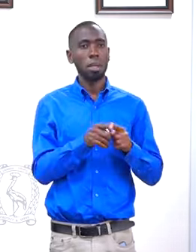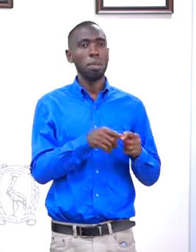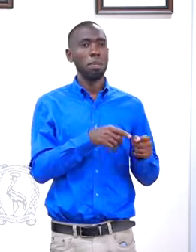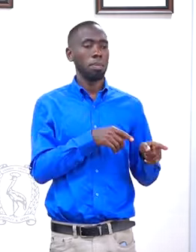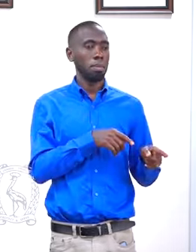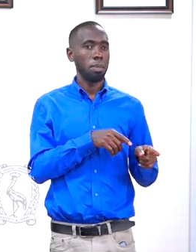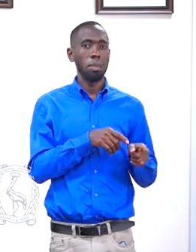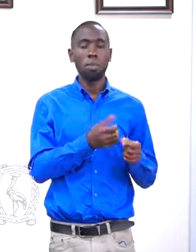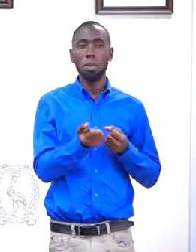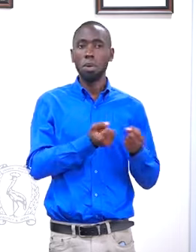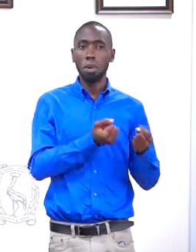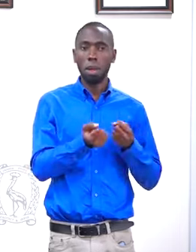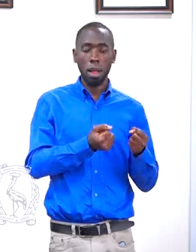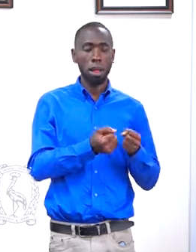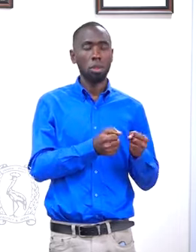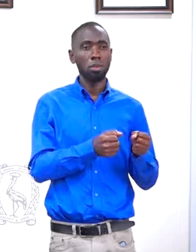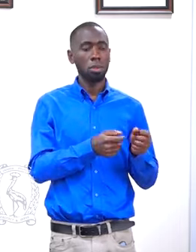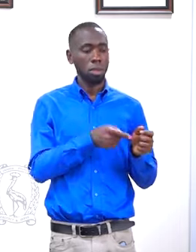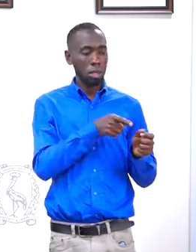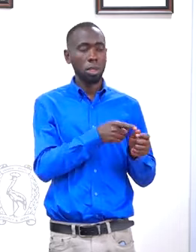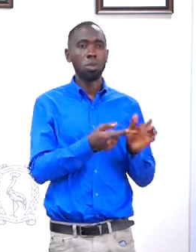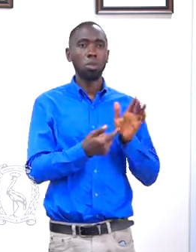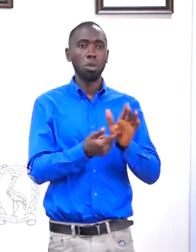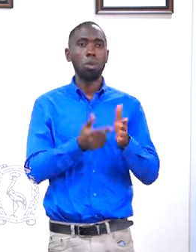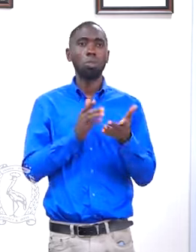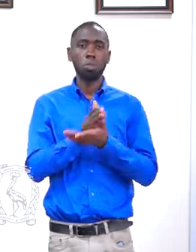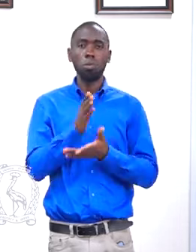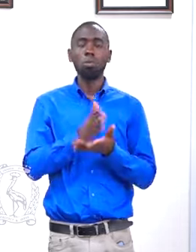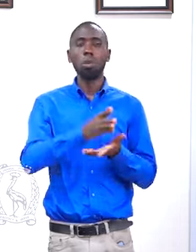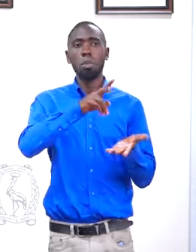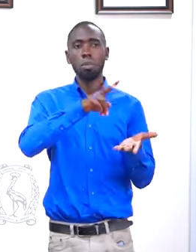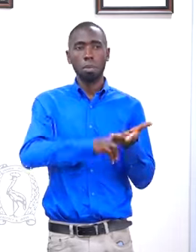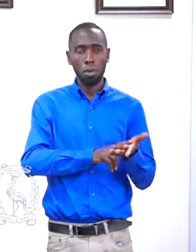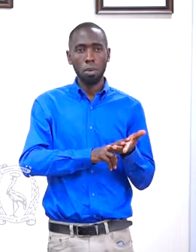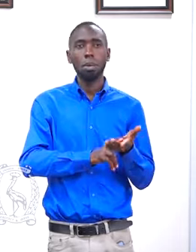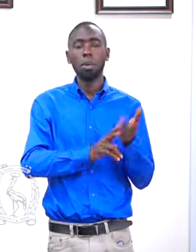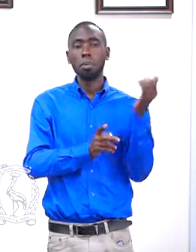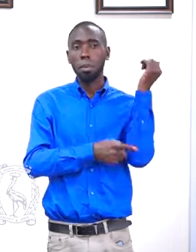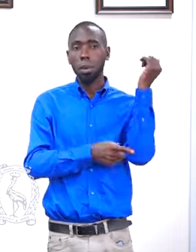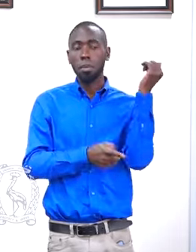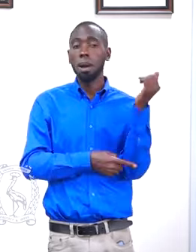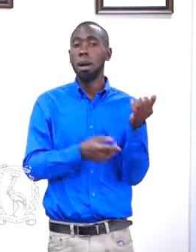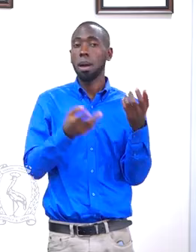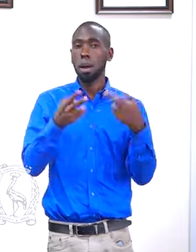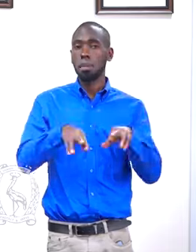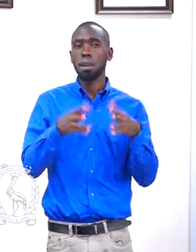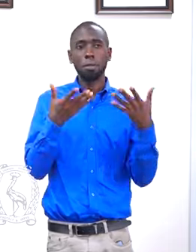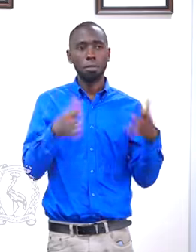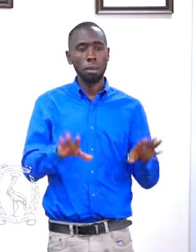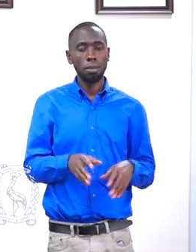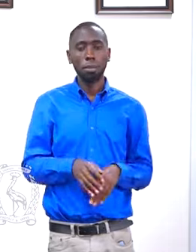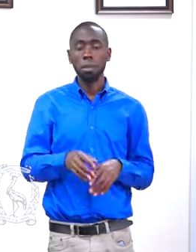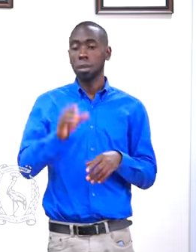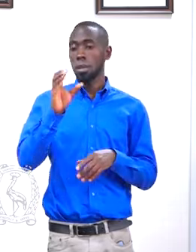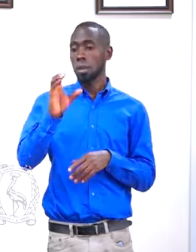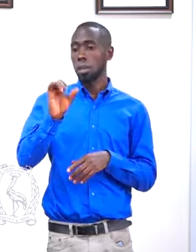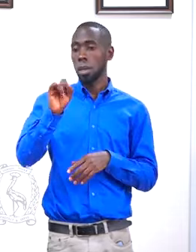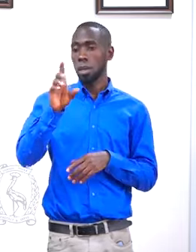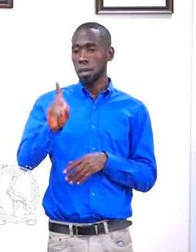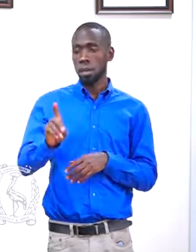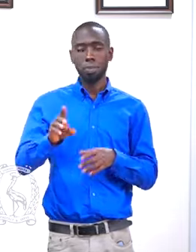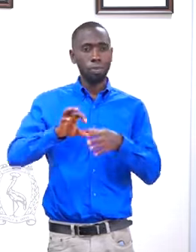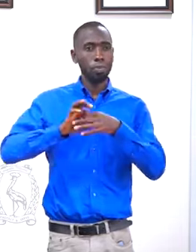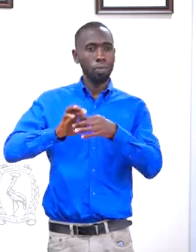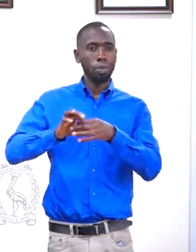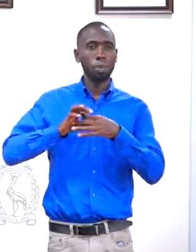that there was proof of sexual intercourse. So our CID has continued to work with crime intelligence and other law enforcement